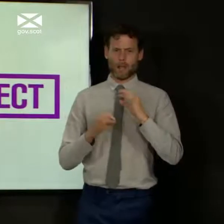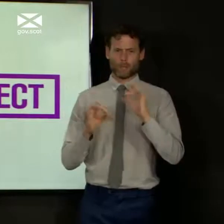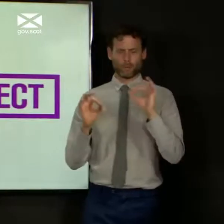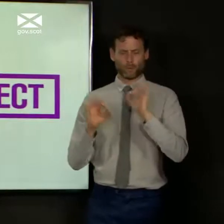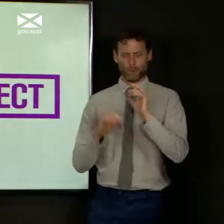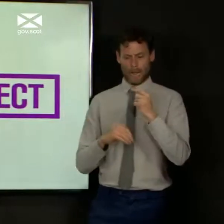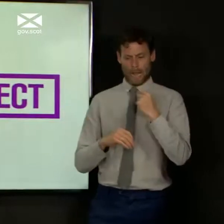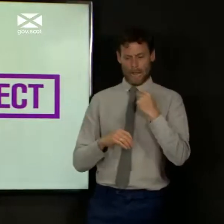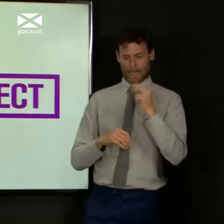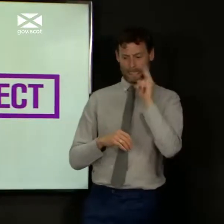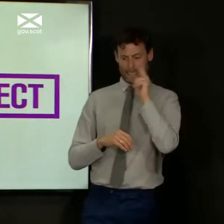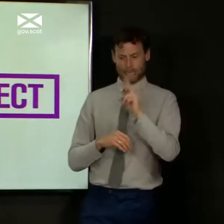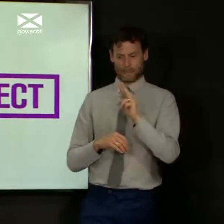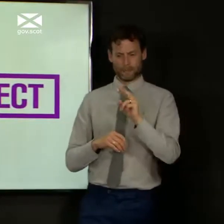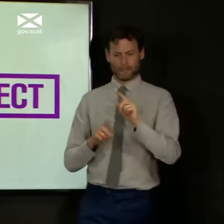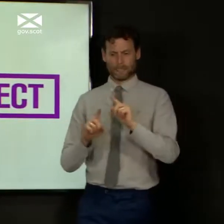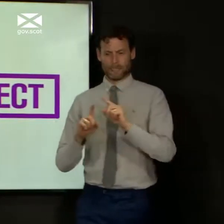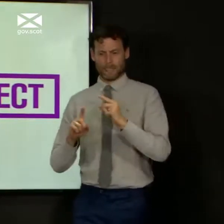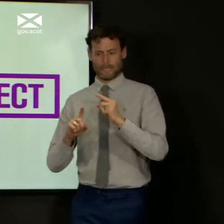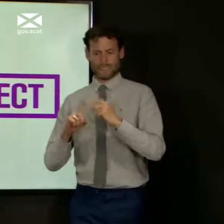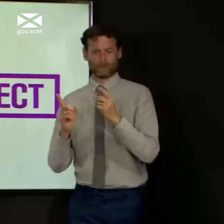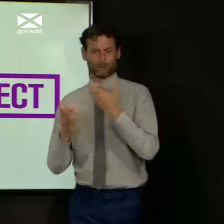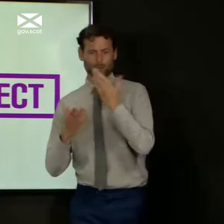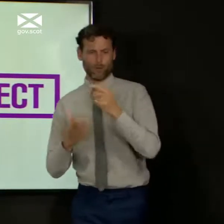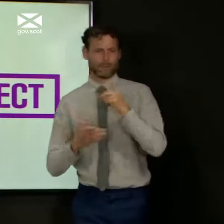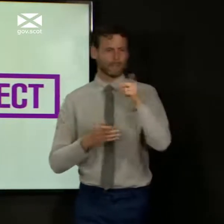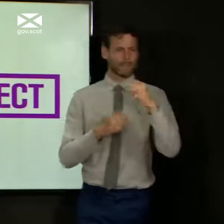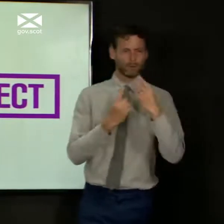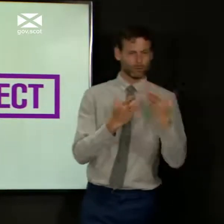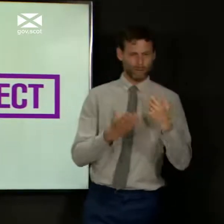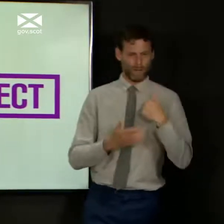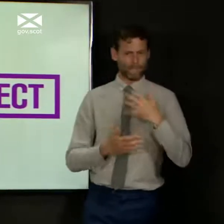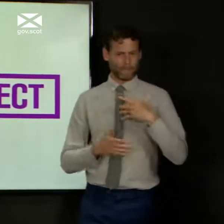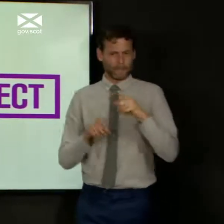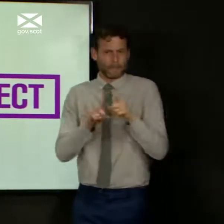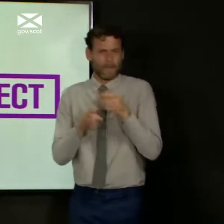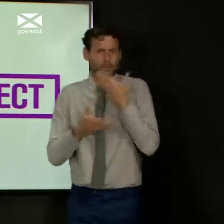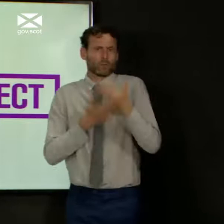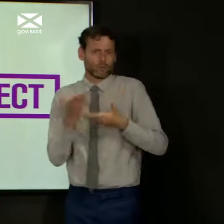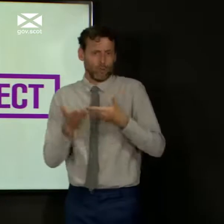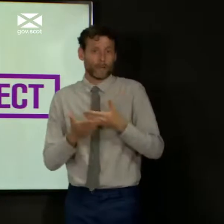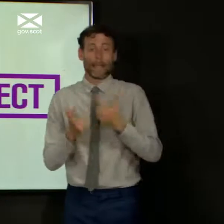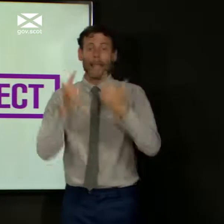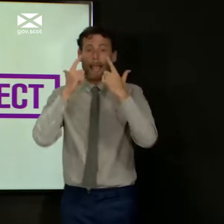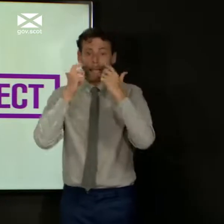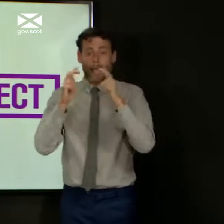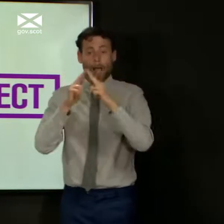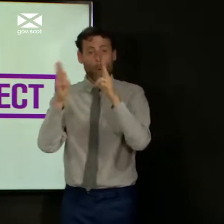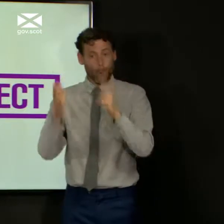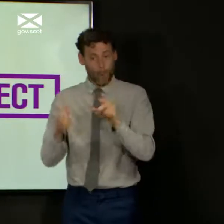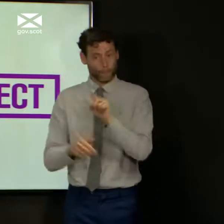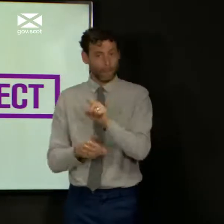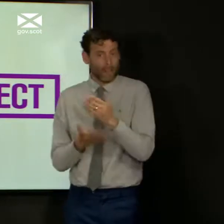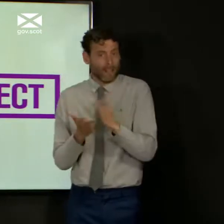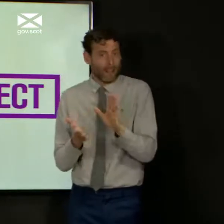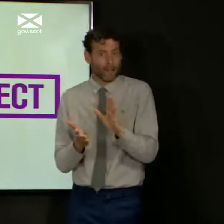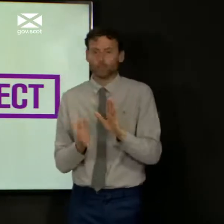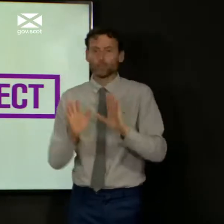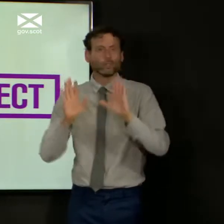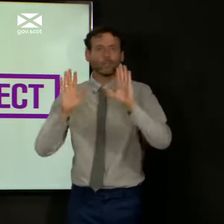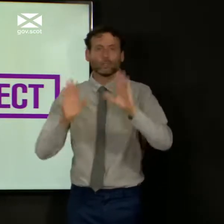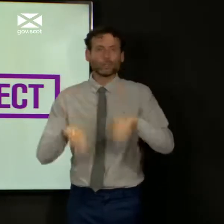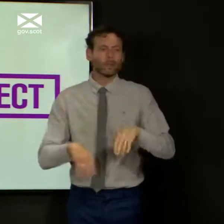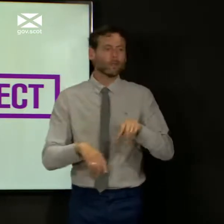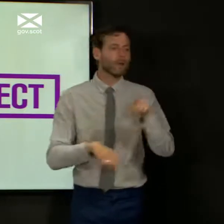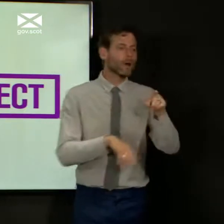think is there. When I said very clearly, and I've repeated it, that care homes should not mix staff